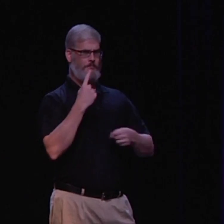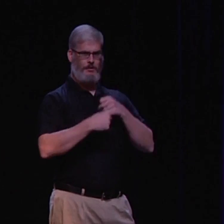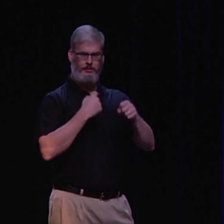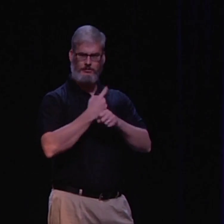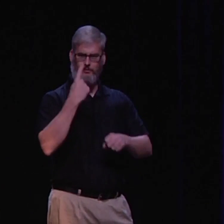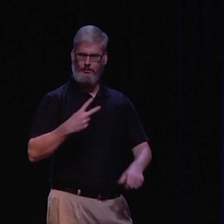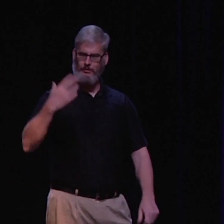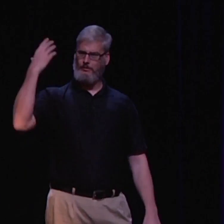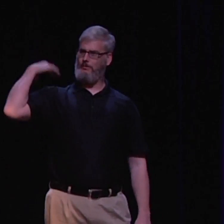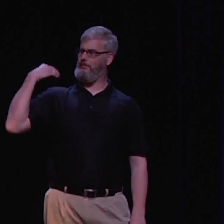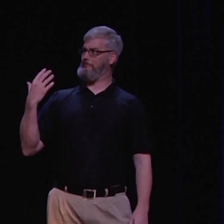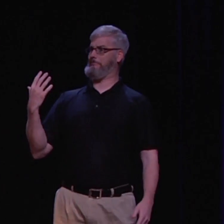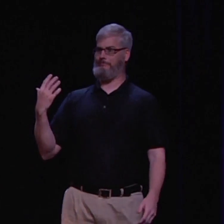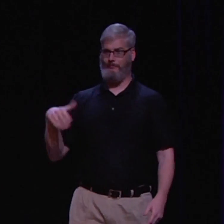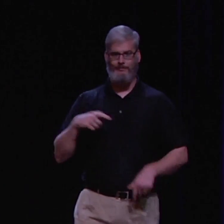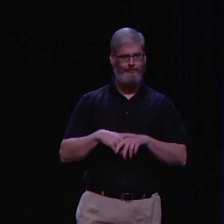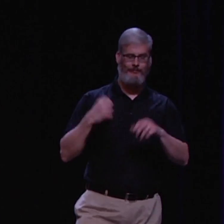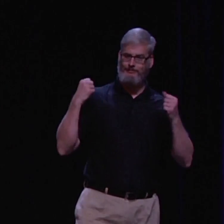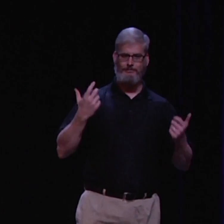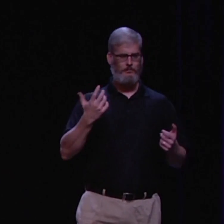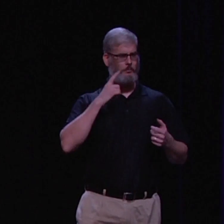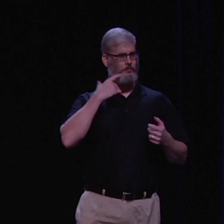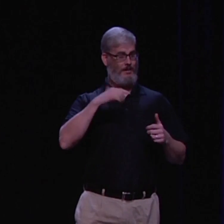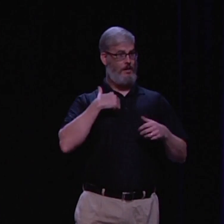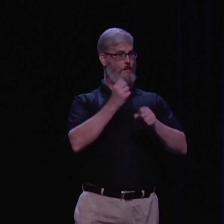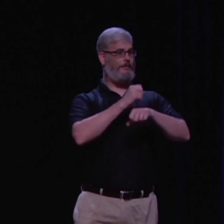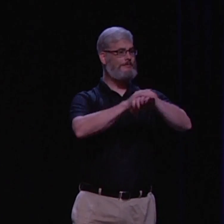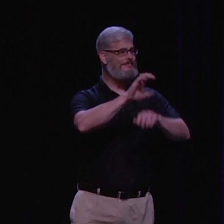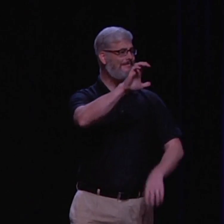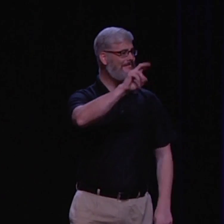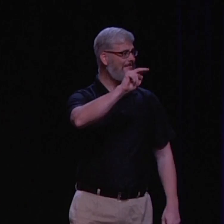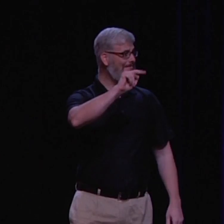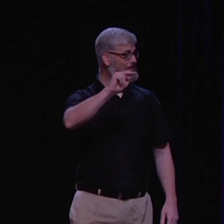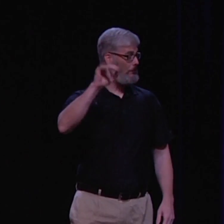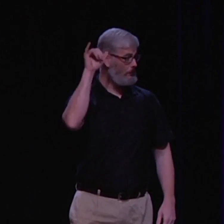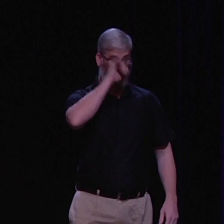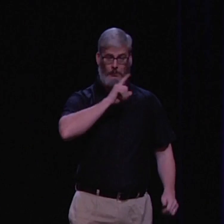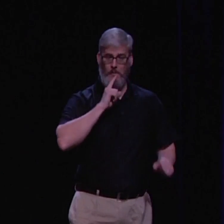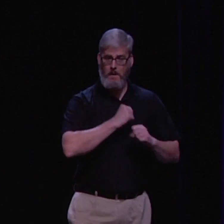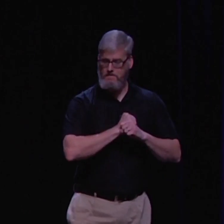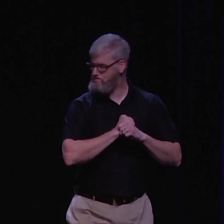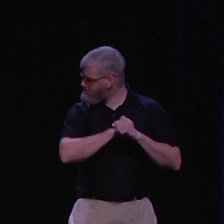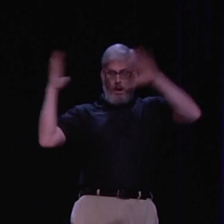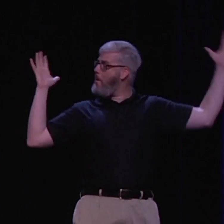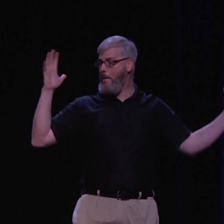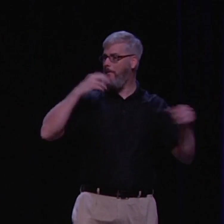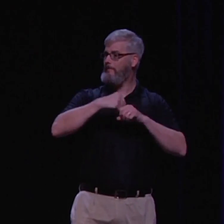I've been out of the closet, I guess you could call it, for a year or two now, maybe two years. And actually, when I came out as an atheist,